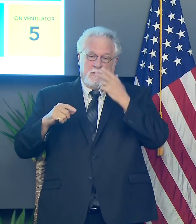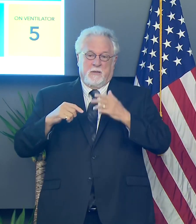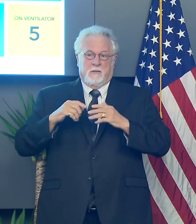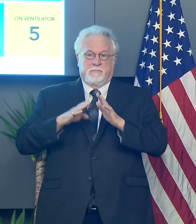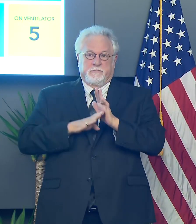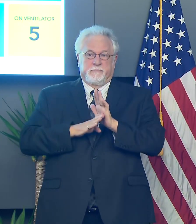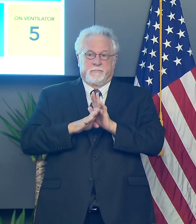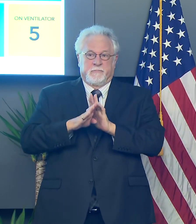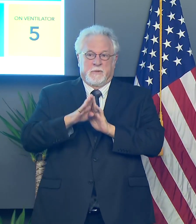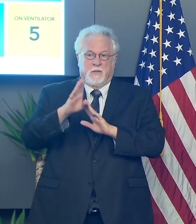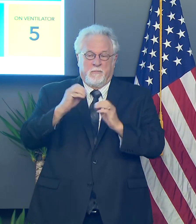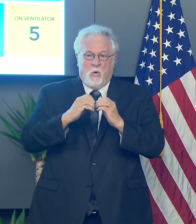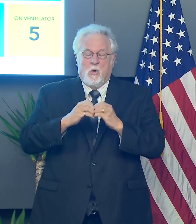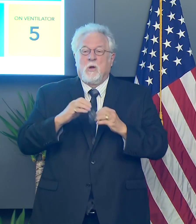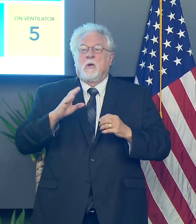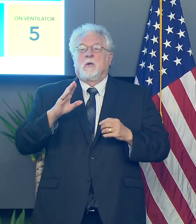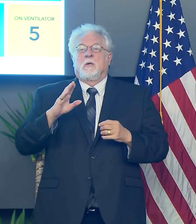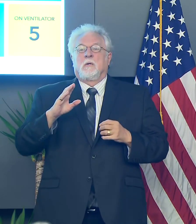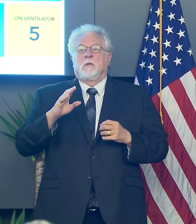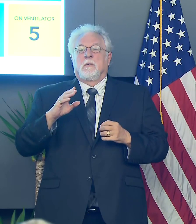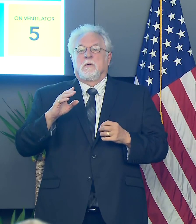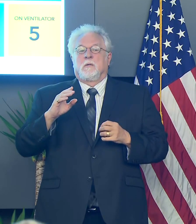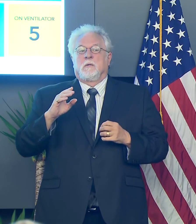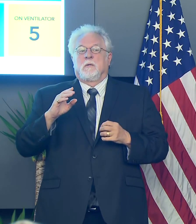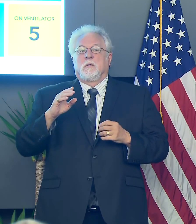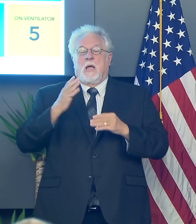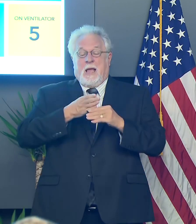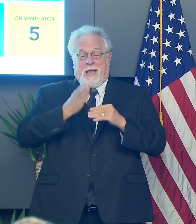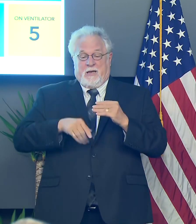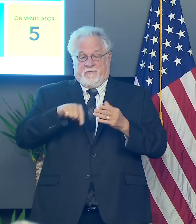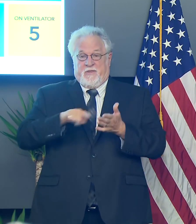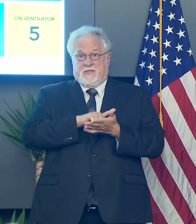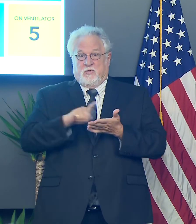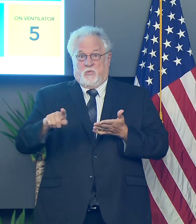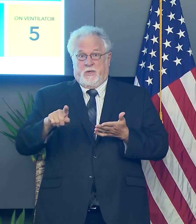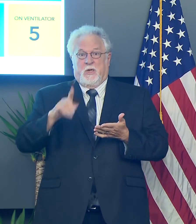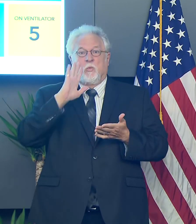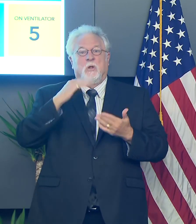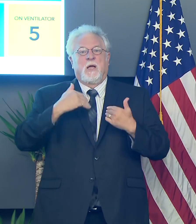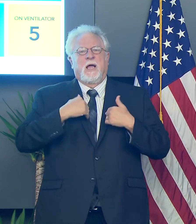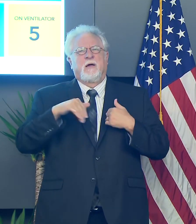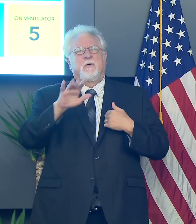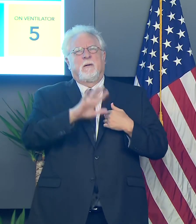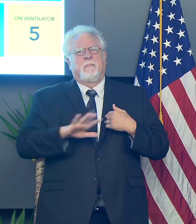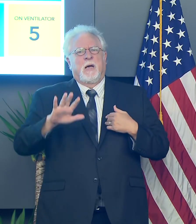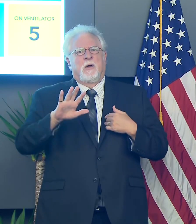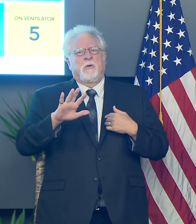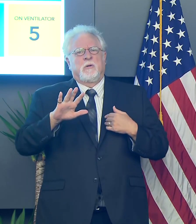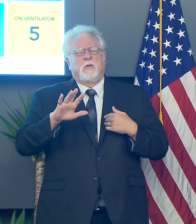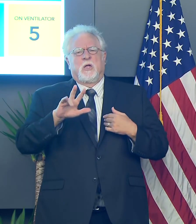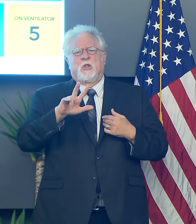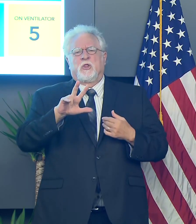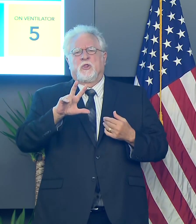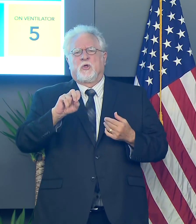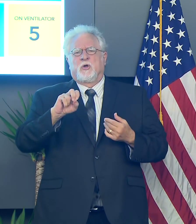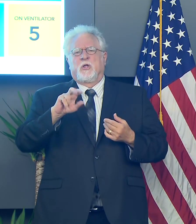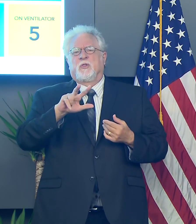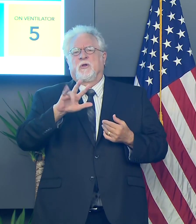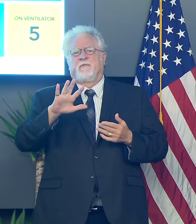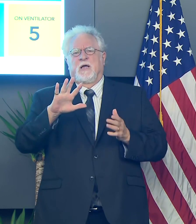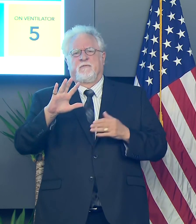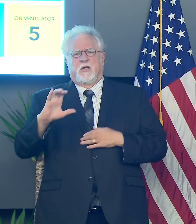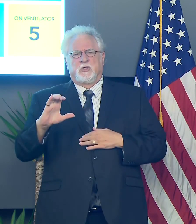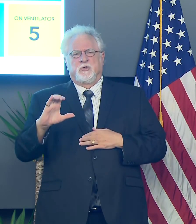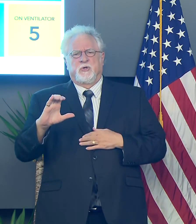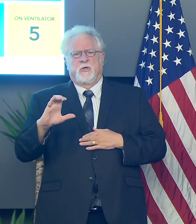road. Uh, that by the end of this week, uh, there will be approximately, as I recall, 3,500 or